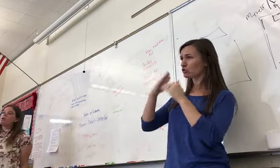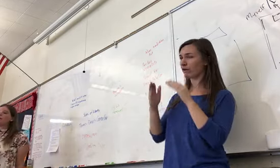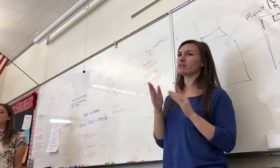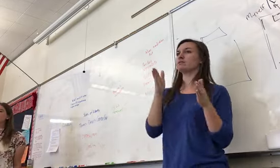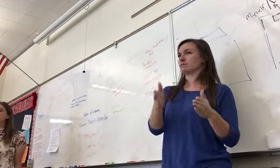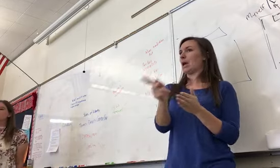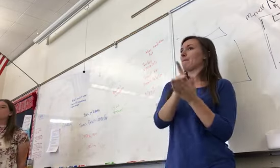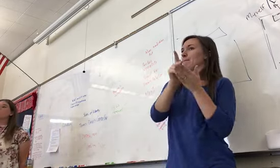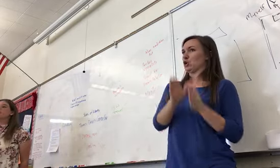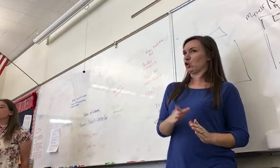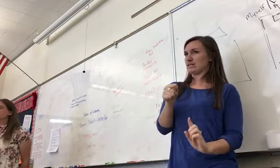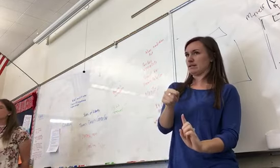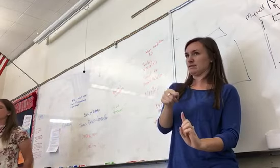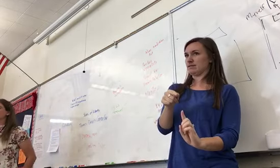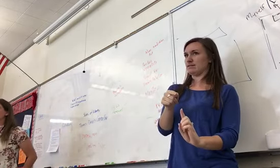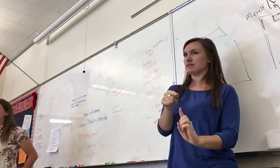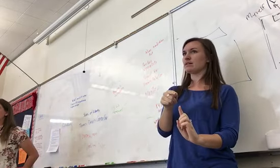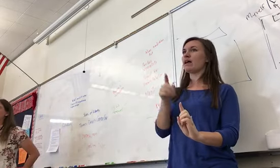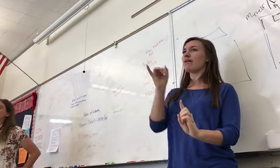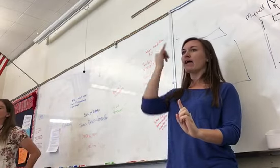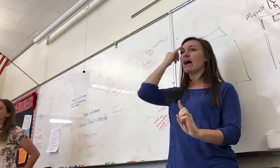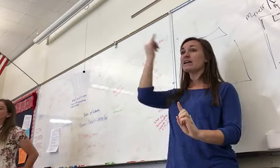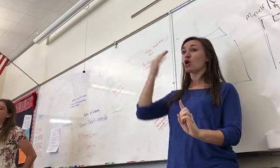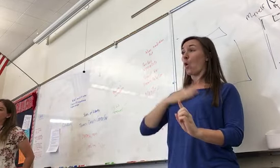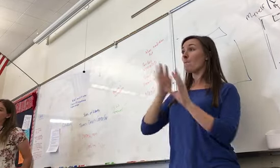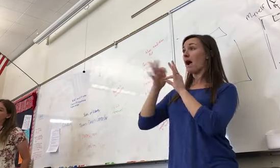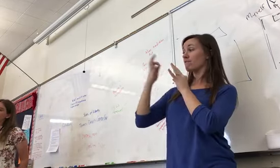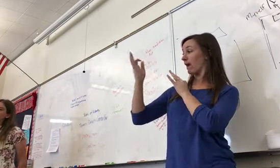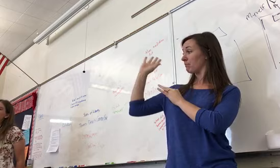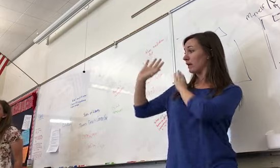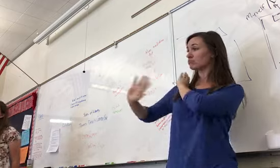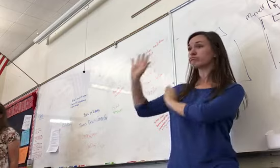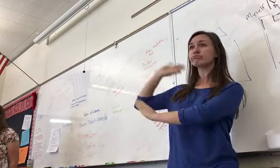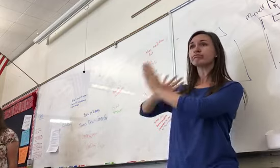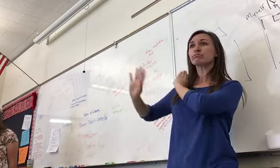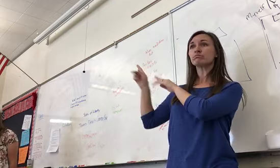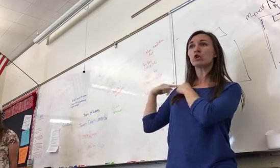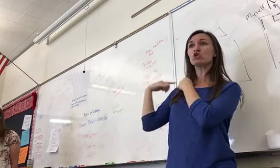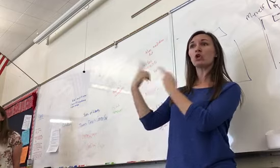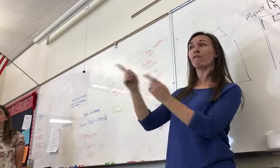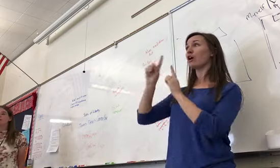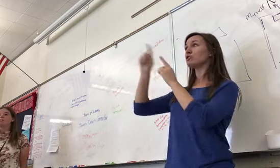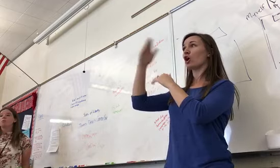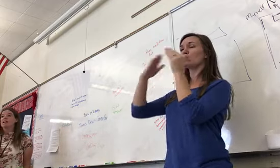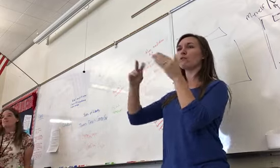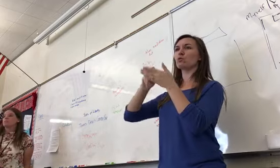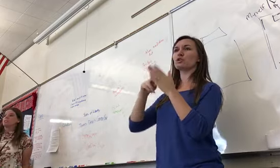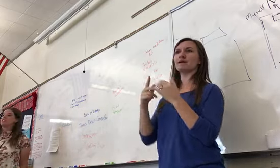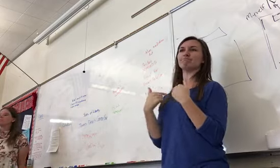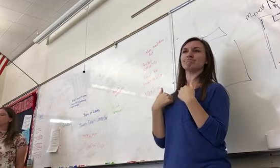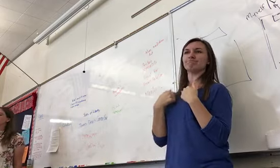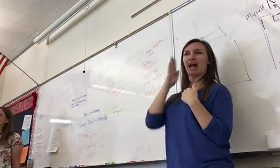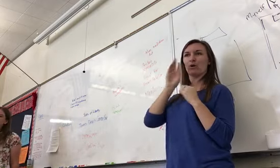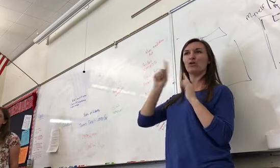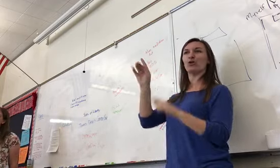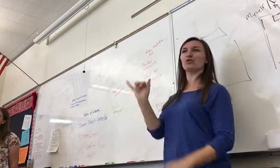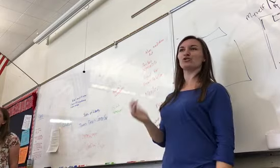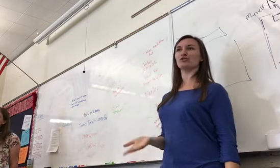the whole idea of somebody else gets to go, and so you get to go too. And it was to try to solve people, because they didn't want to have a religion where nobody was going to heaven.